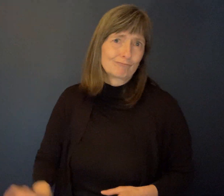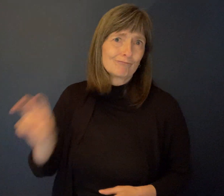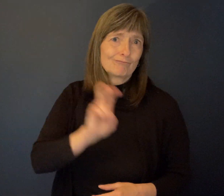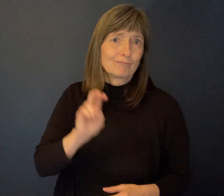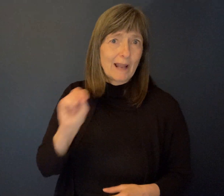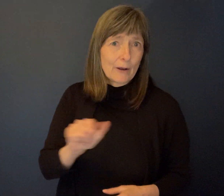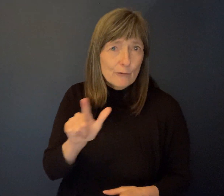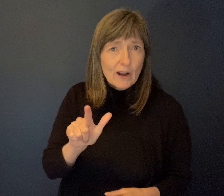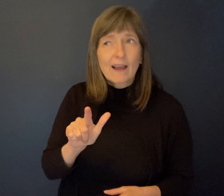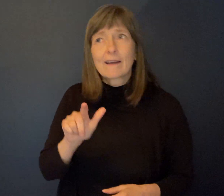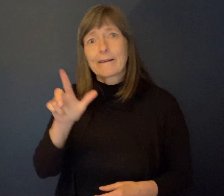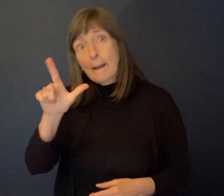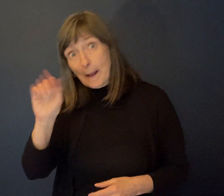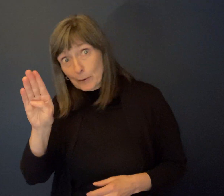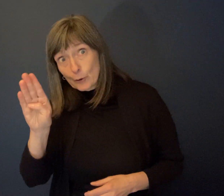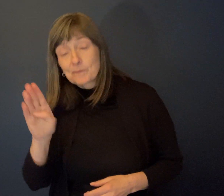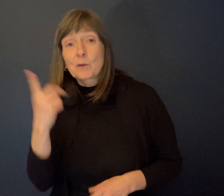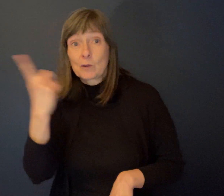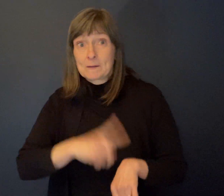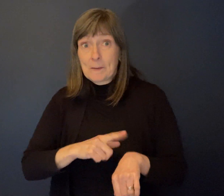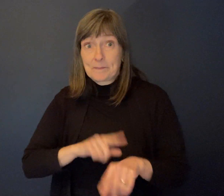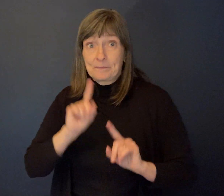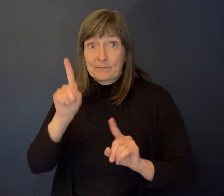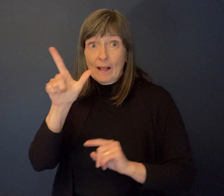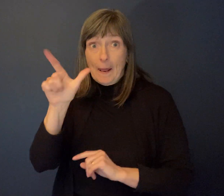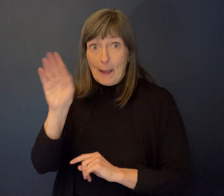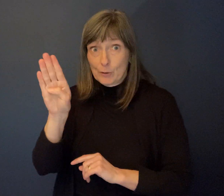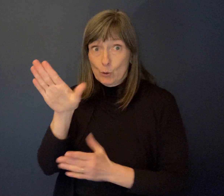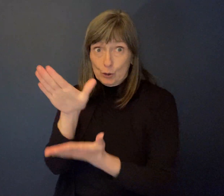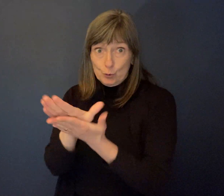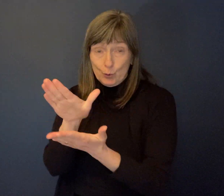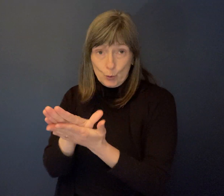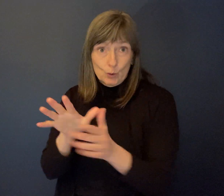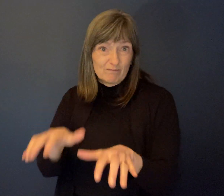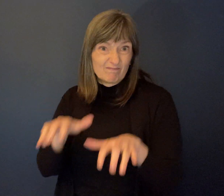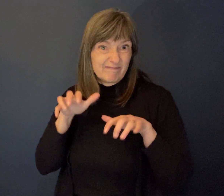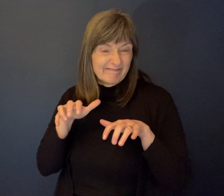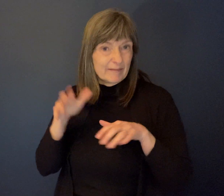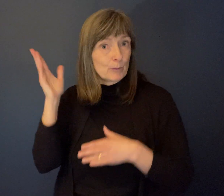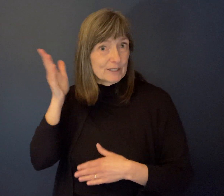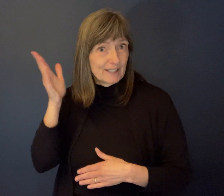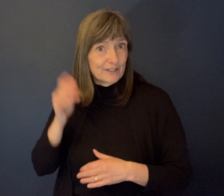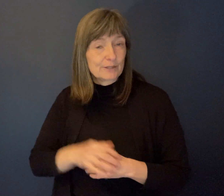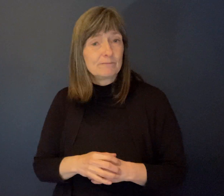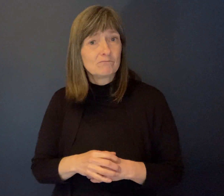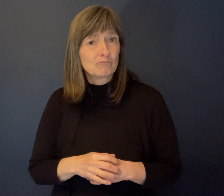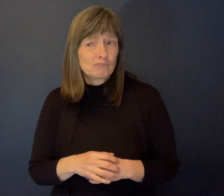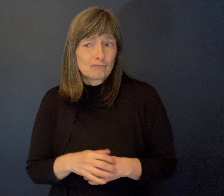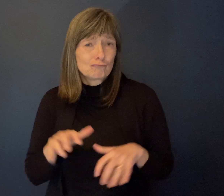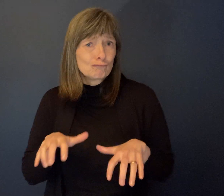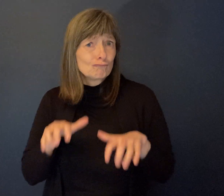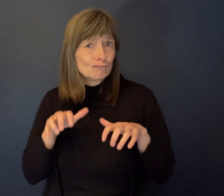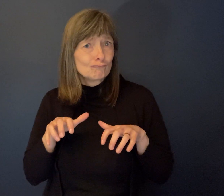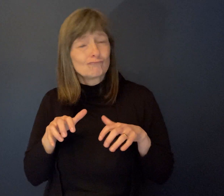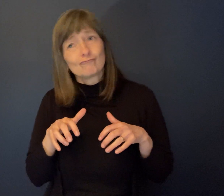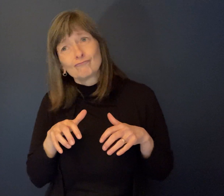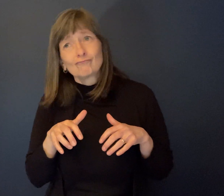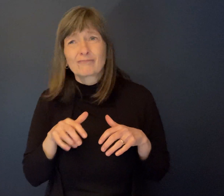Labrador. So I'm in Labrador this, this one month and I'm speaking to a fairly large assembly. I would say there's